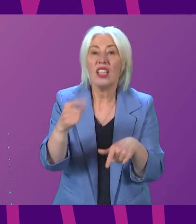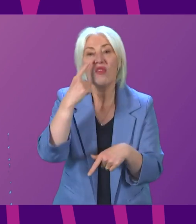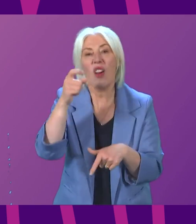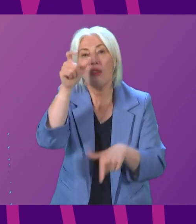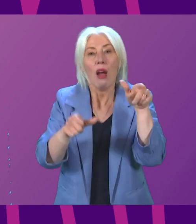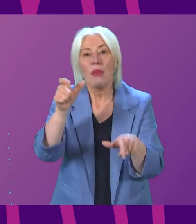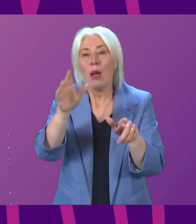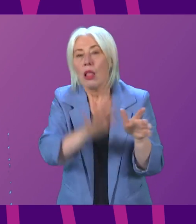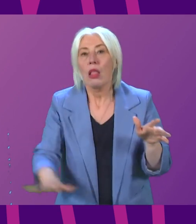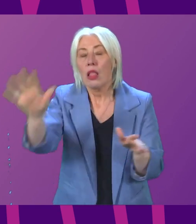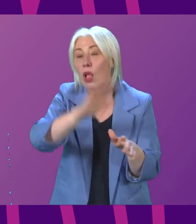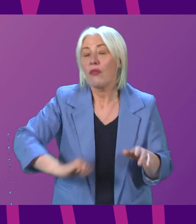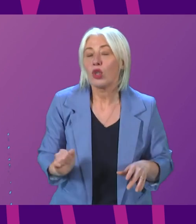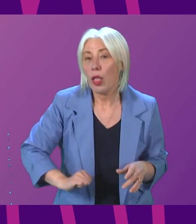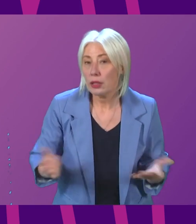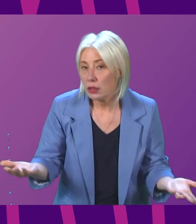Scotland?